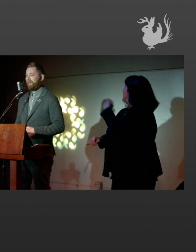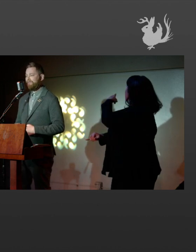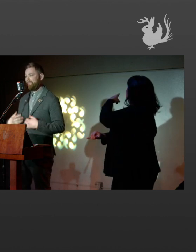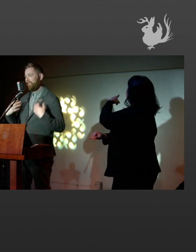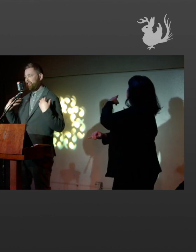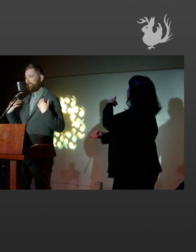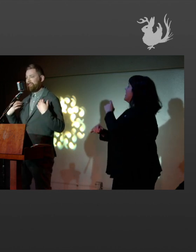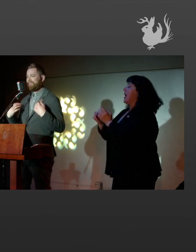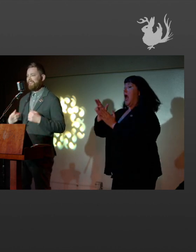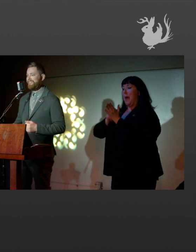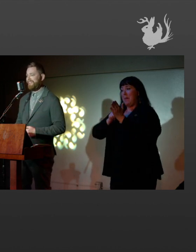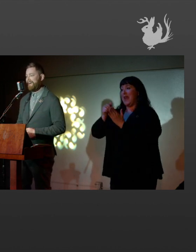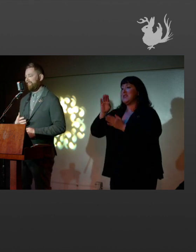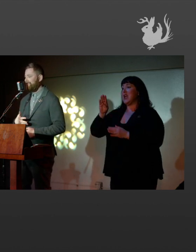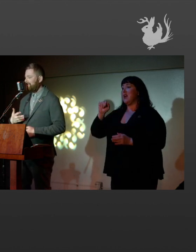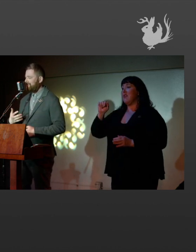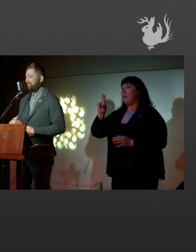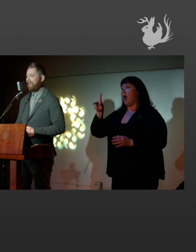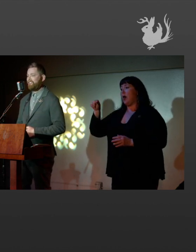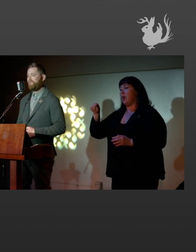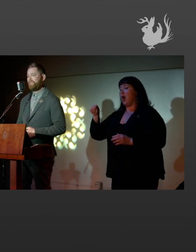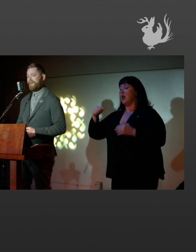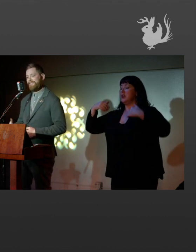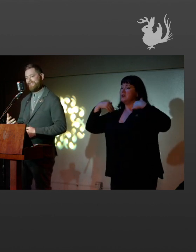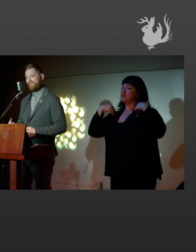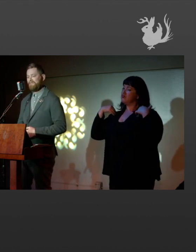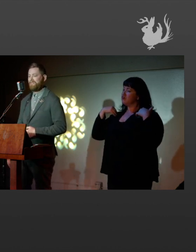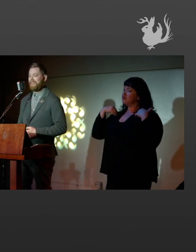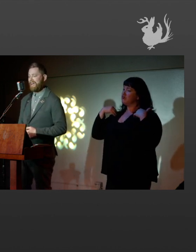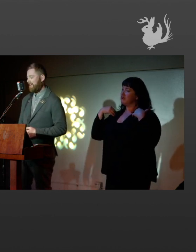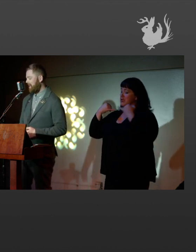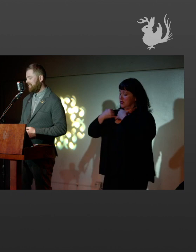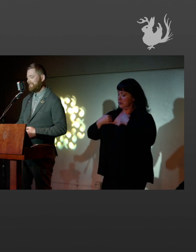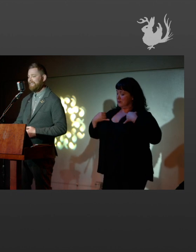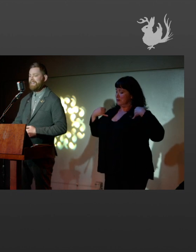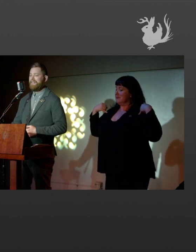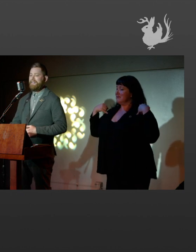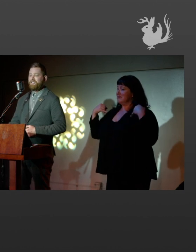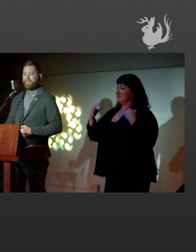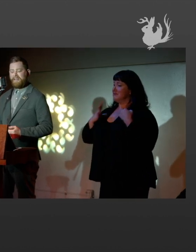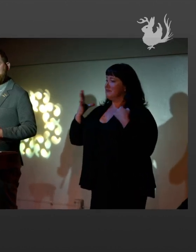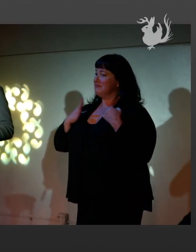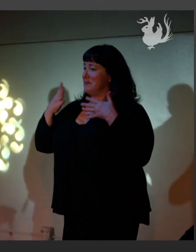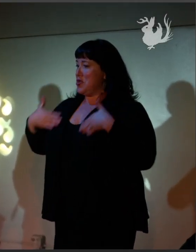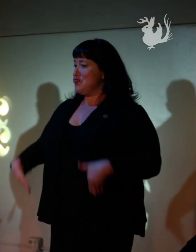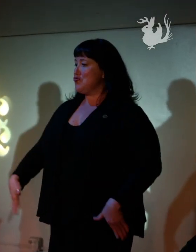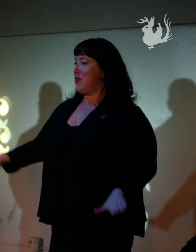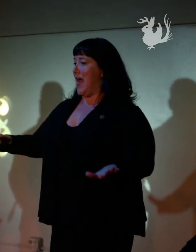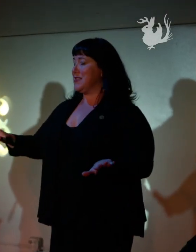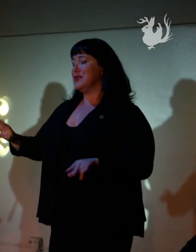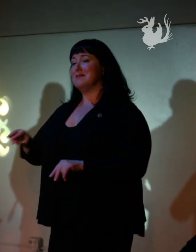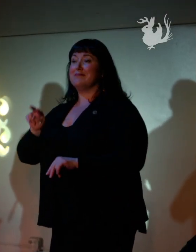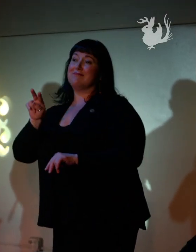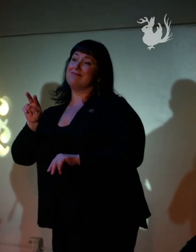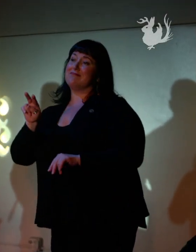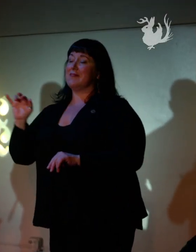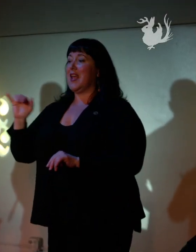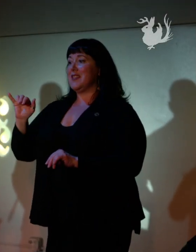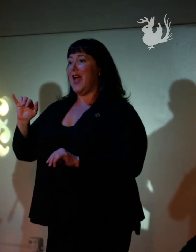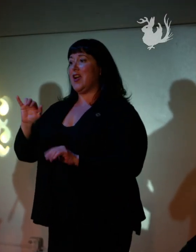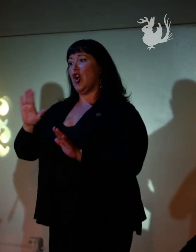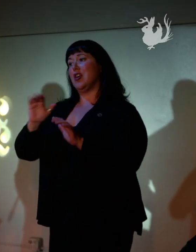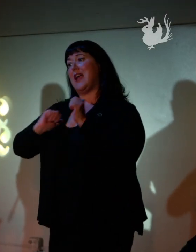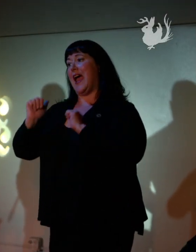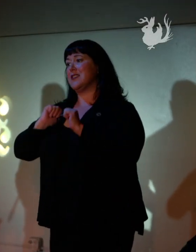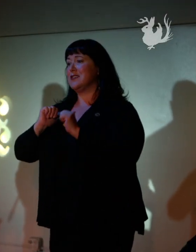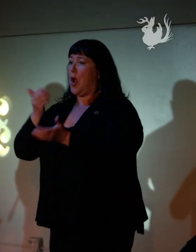painting of Barbara, her shoulder slightly slack. In a fashionable dress, looking out at us, trying to do much what her act did. Prove that she's